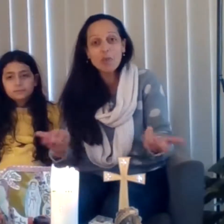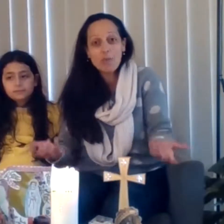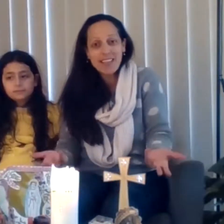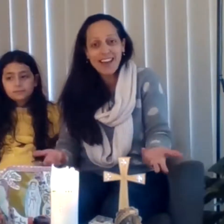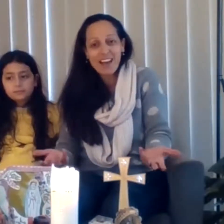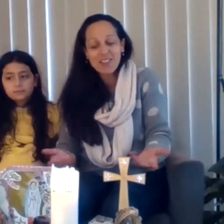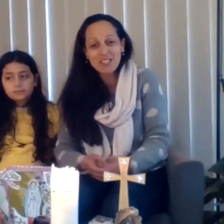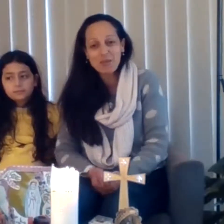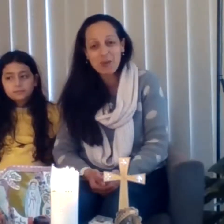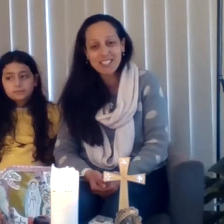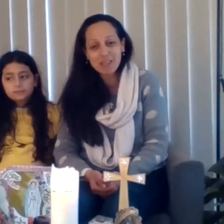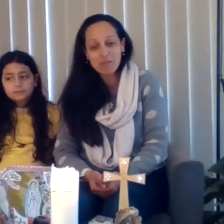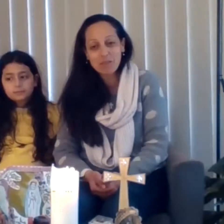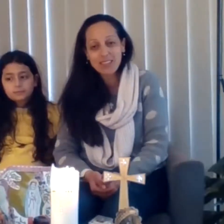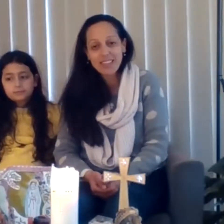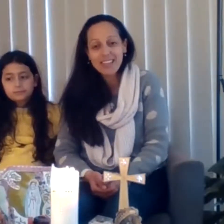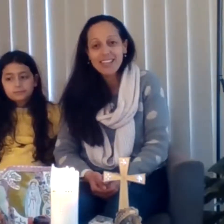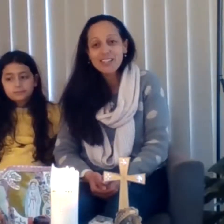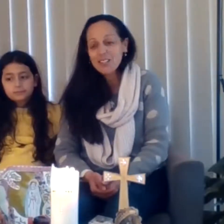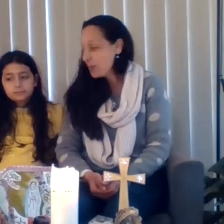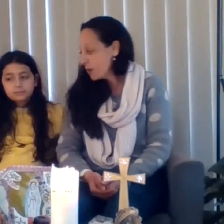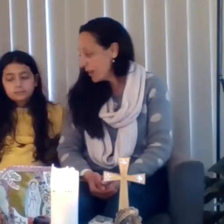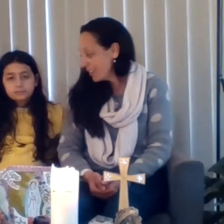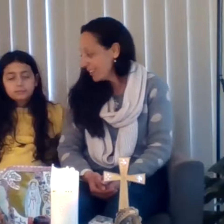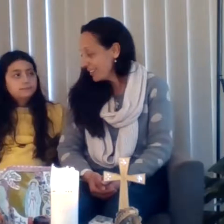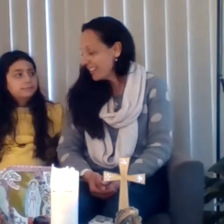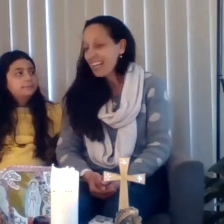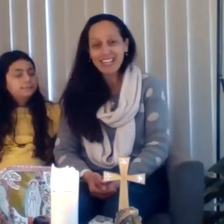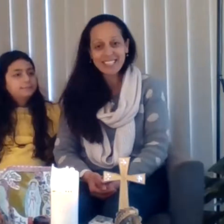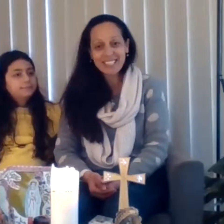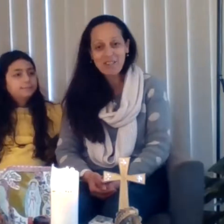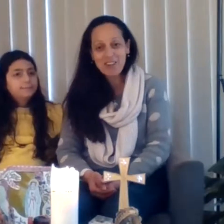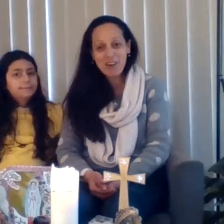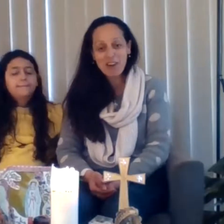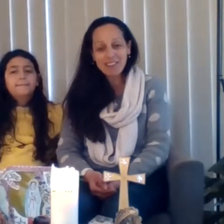do it without having to watch them. So are we ready? Let's give it a go.